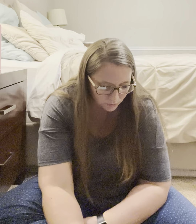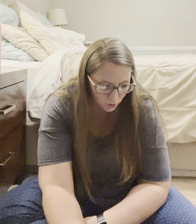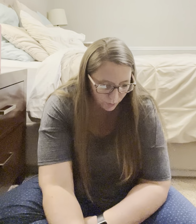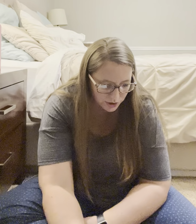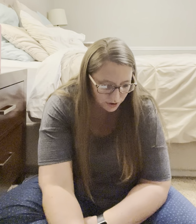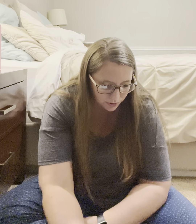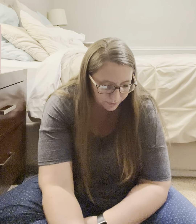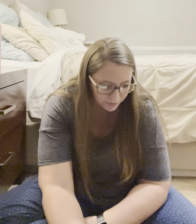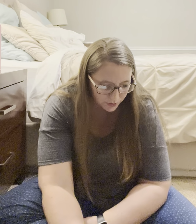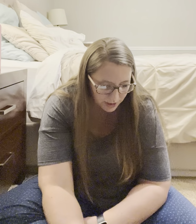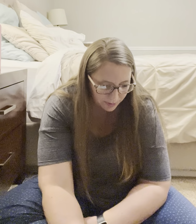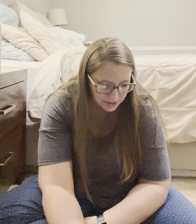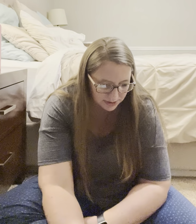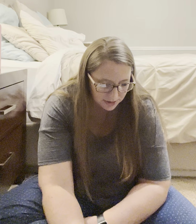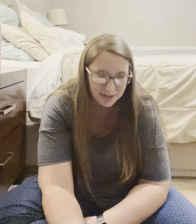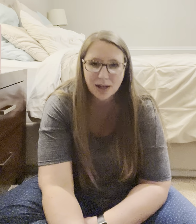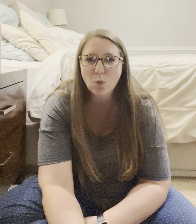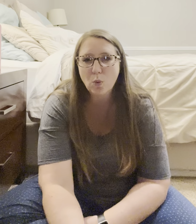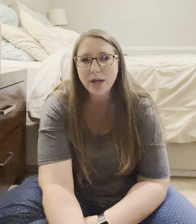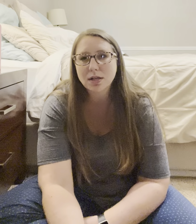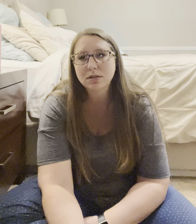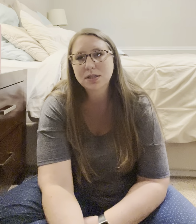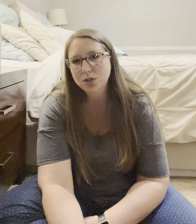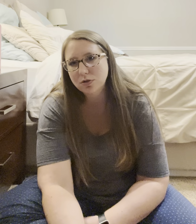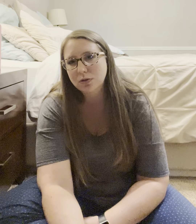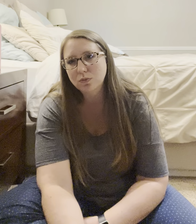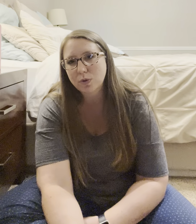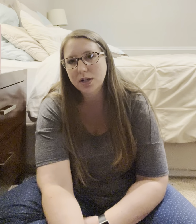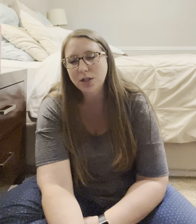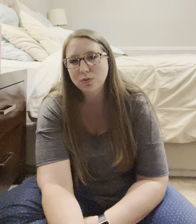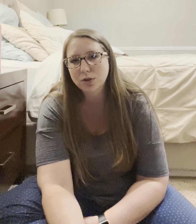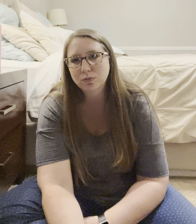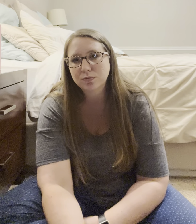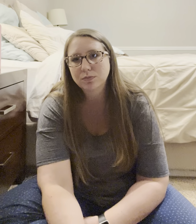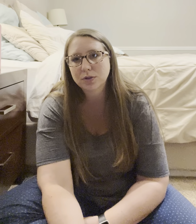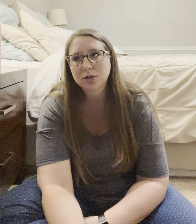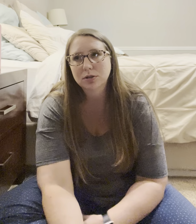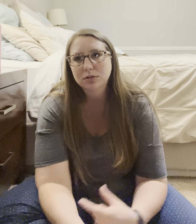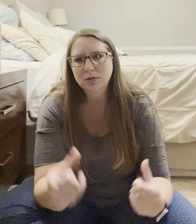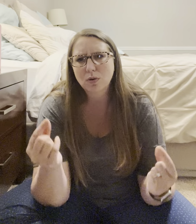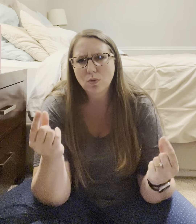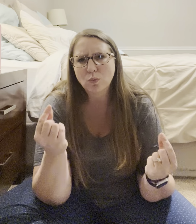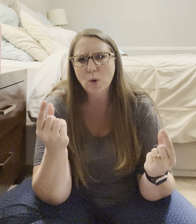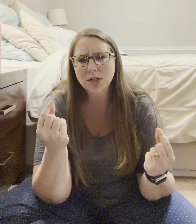What'd you do? Lowered eyebrows because that's like, what did you do? What you do? What.